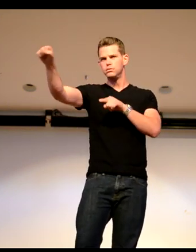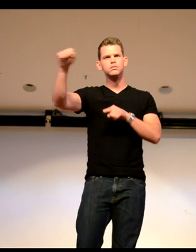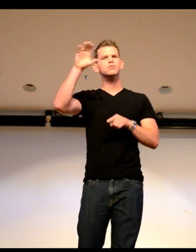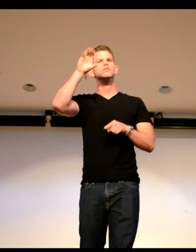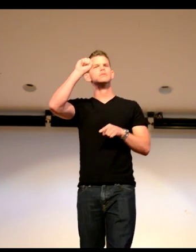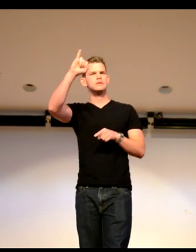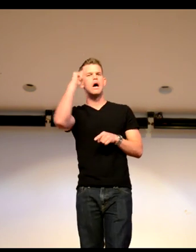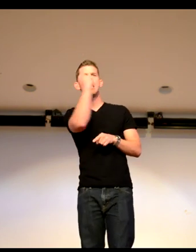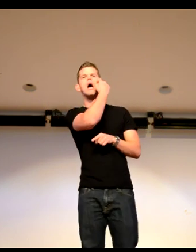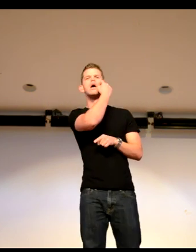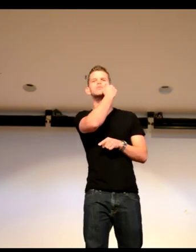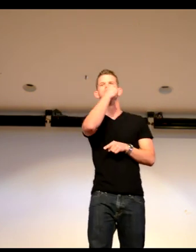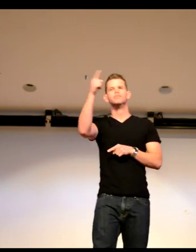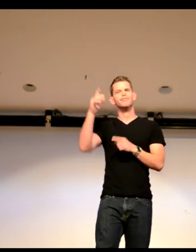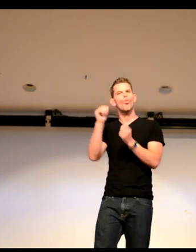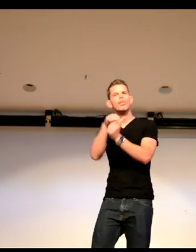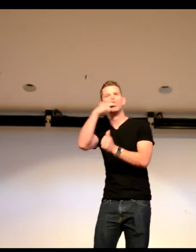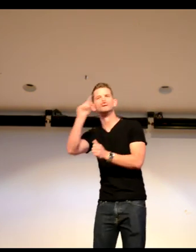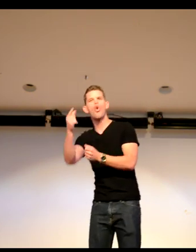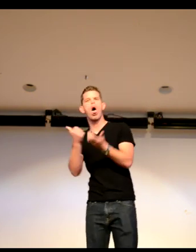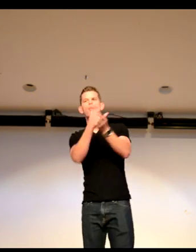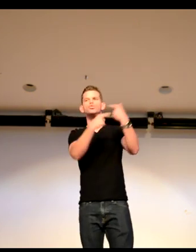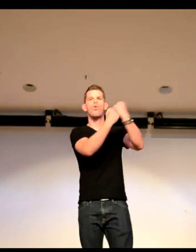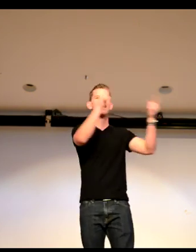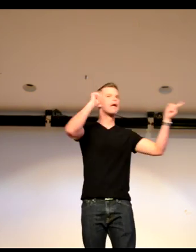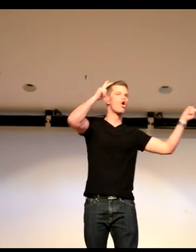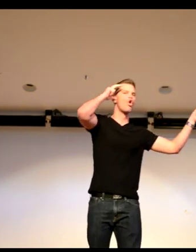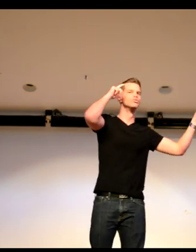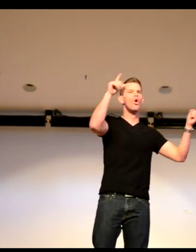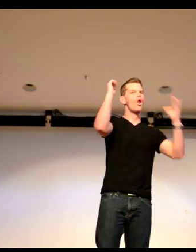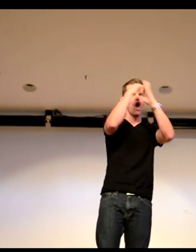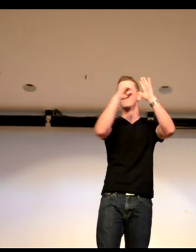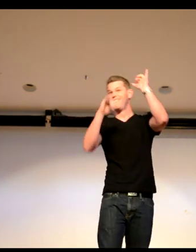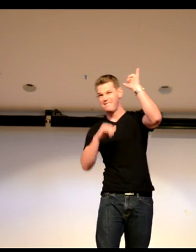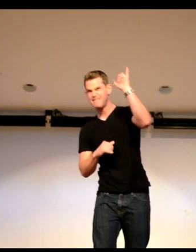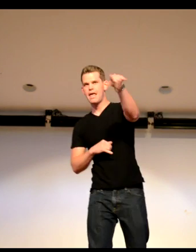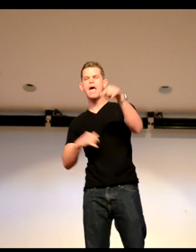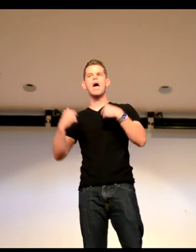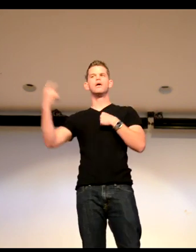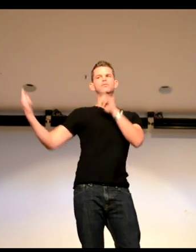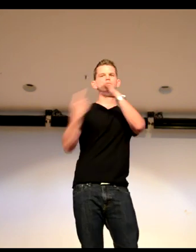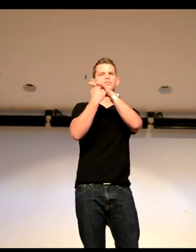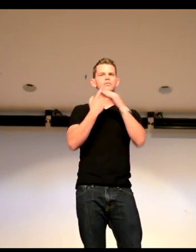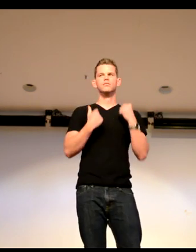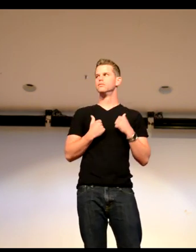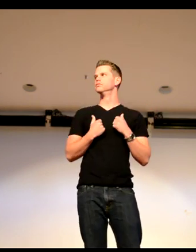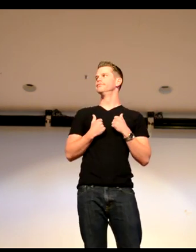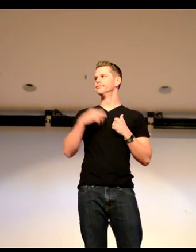Is that right? CSI? CSI with the hearing dog helping to support her. And, she